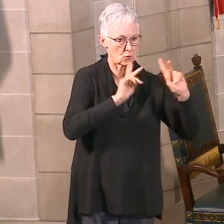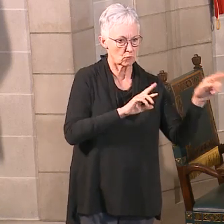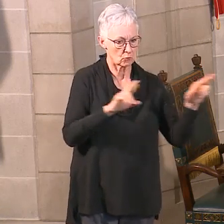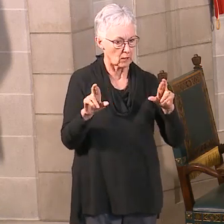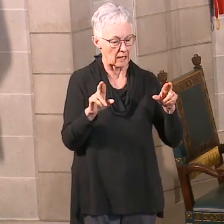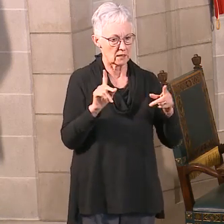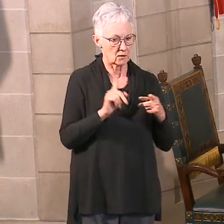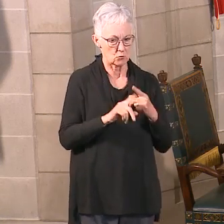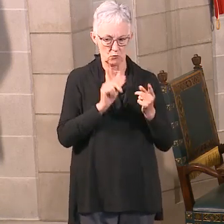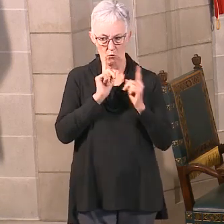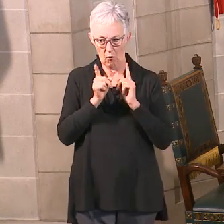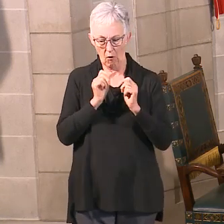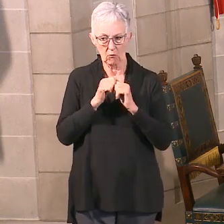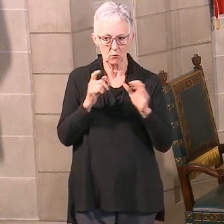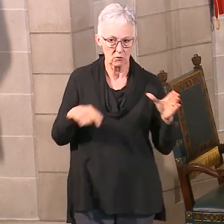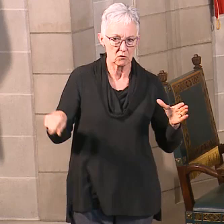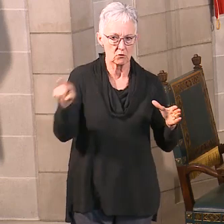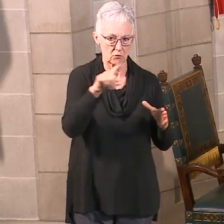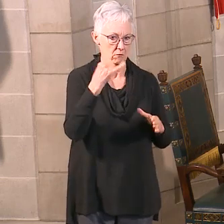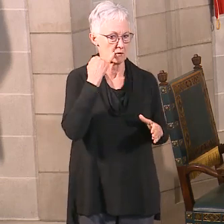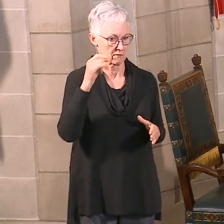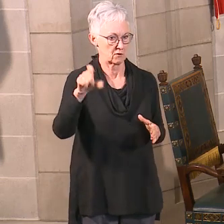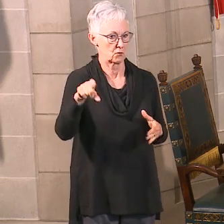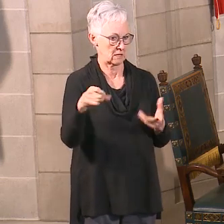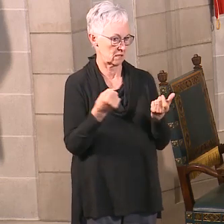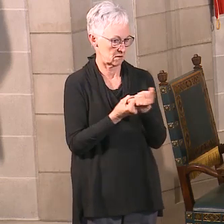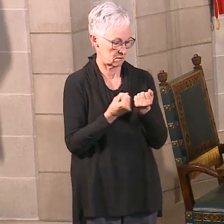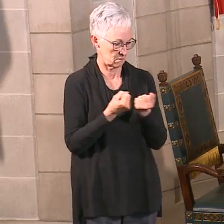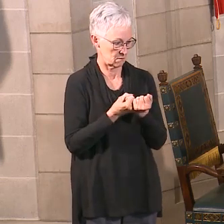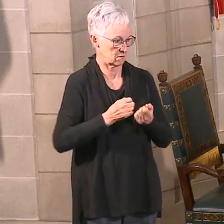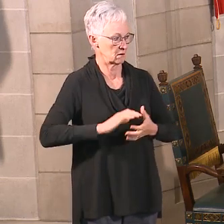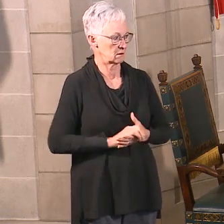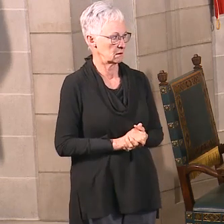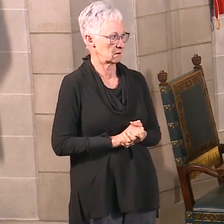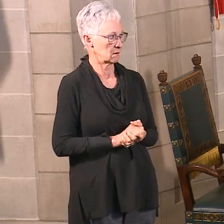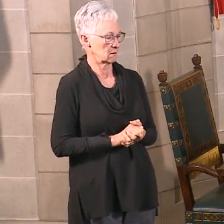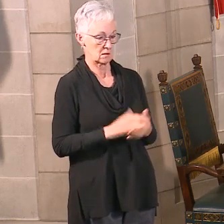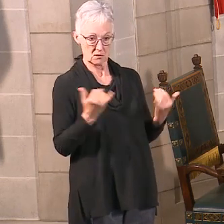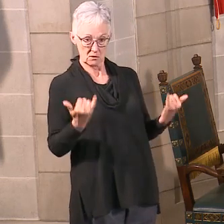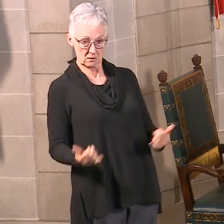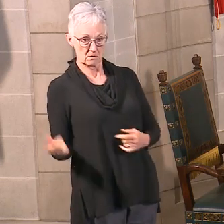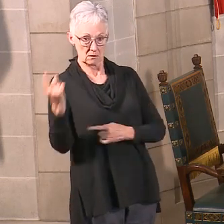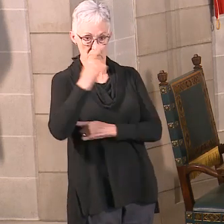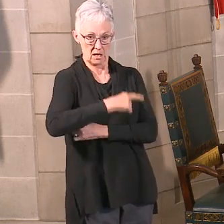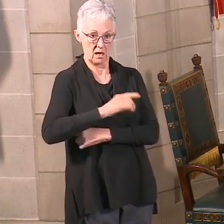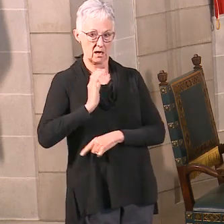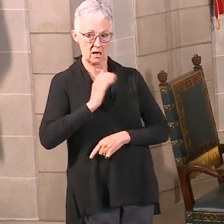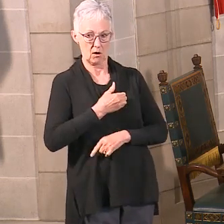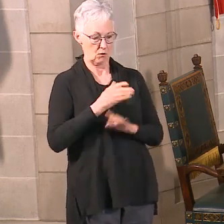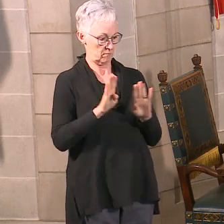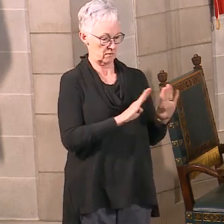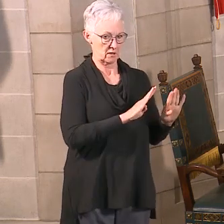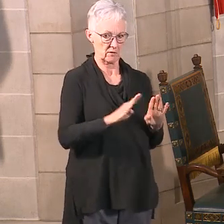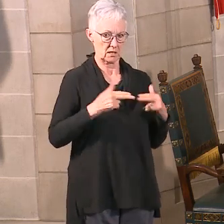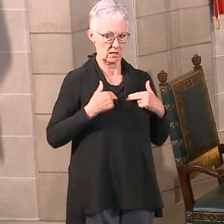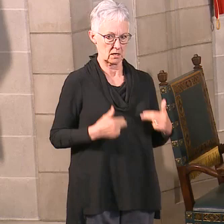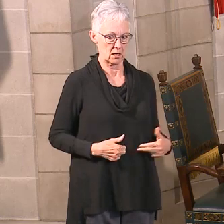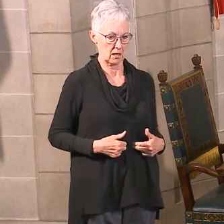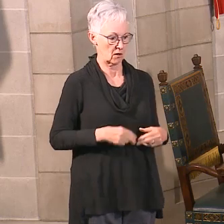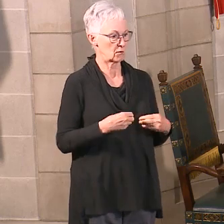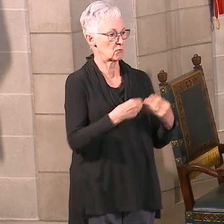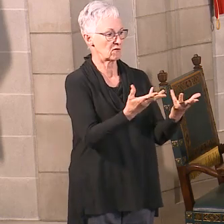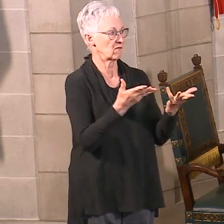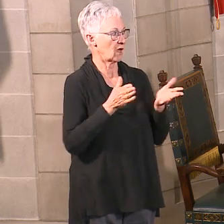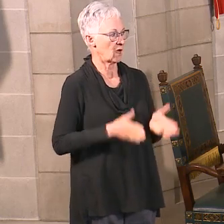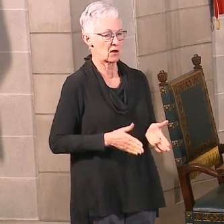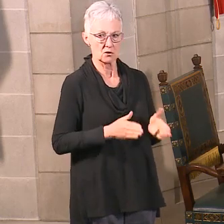So please reach out. I'm happy to announce today, because our great behavioral health providers are continuing their daily business,